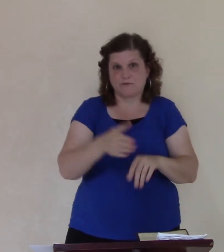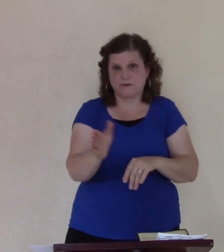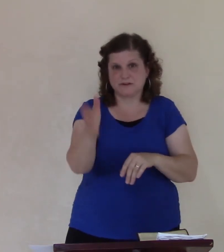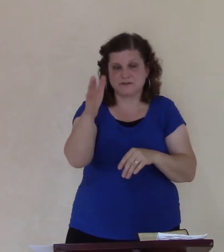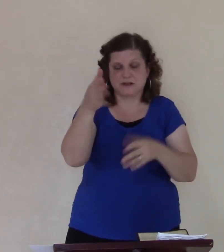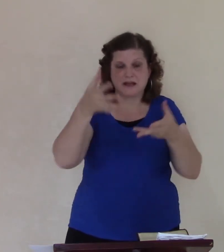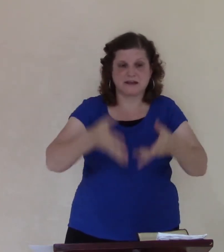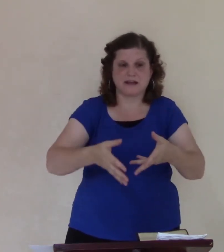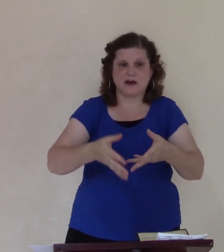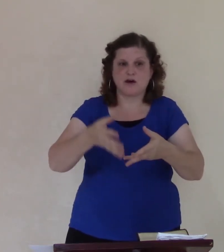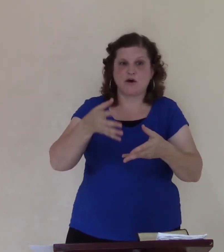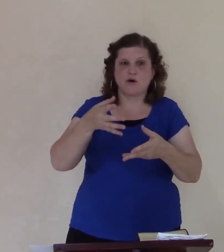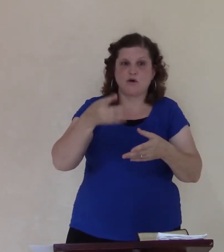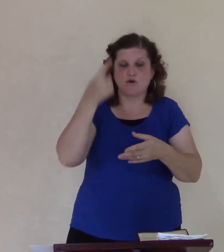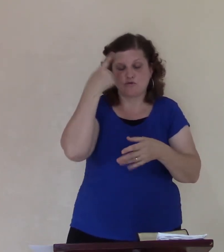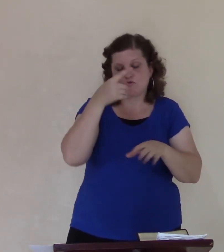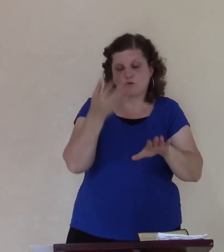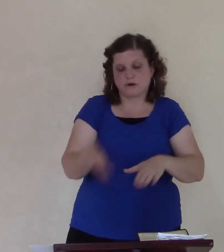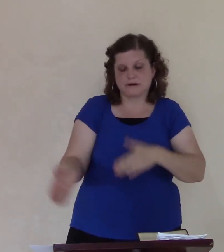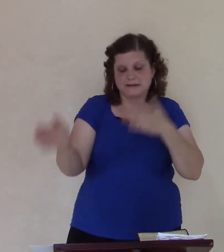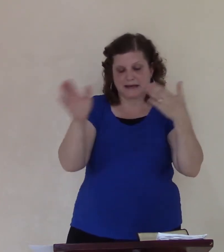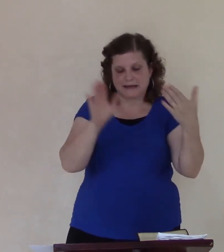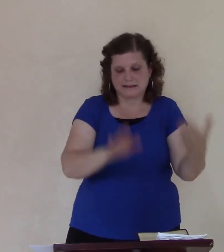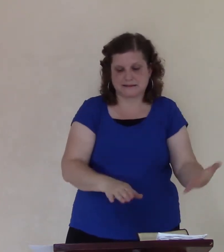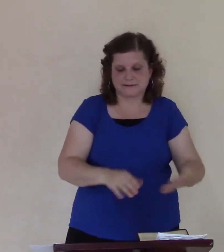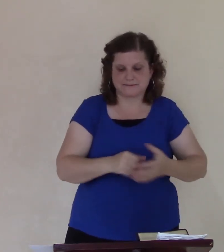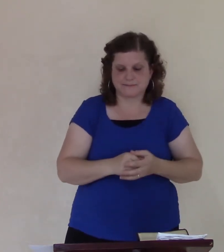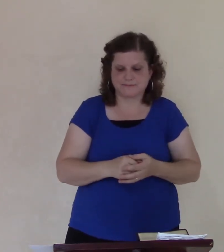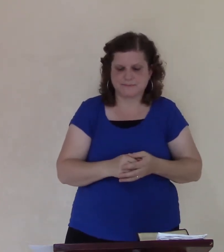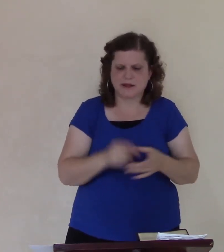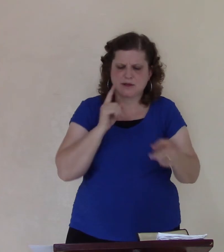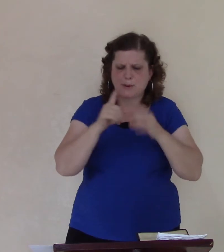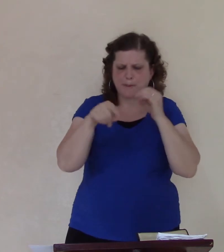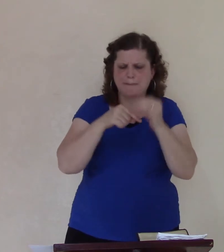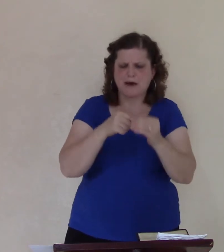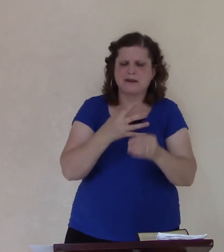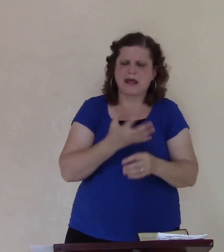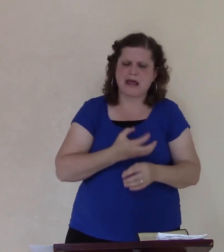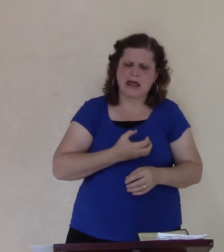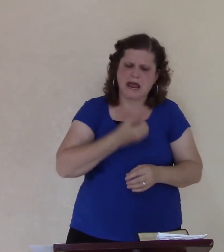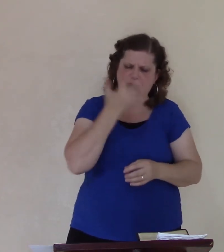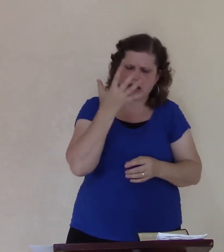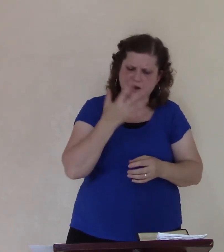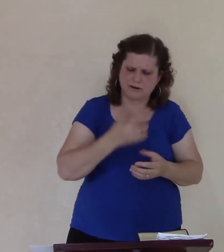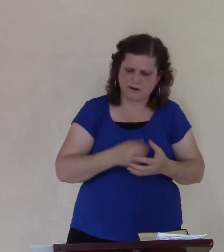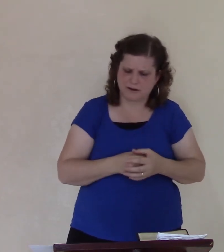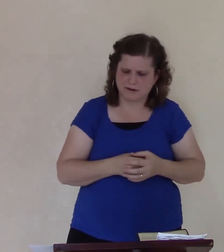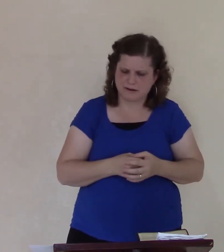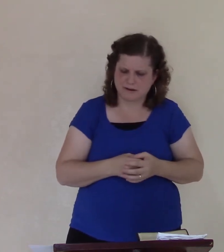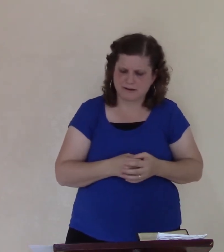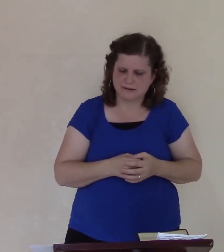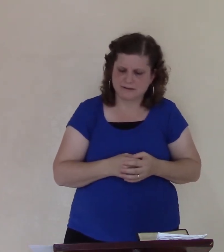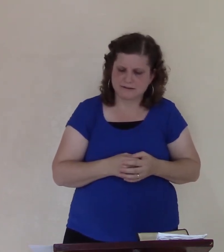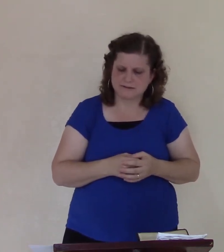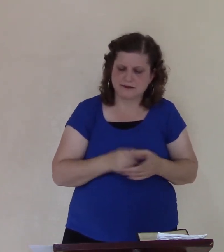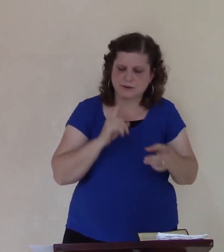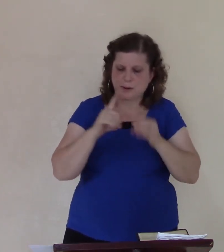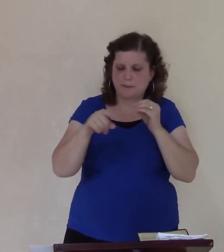When I want you to hear about this thing, let's first of all, can't be received of some pity. Look at Jonah